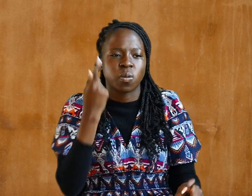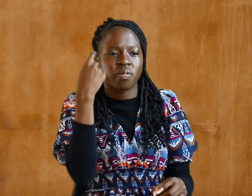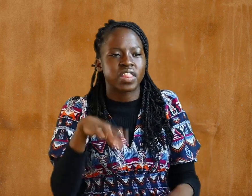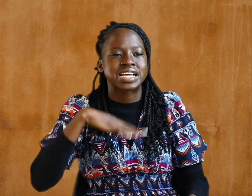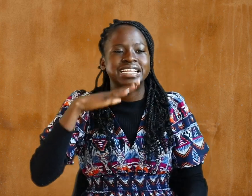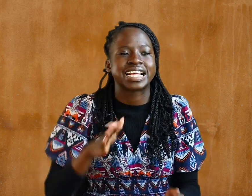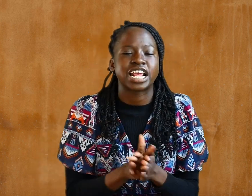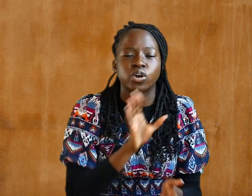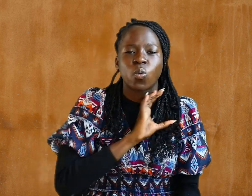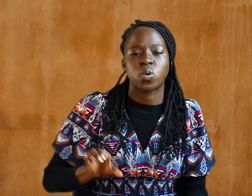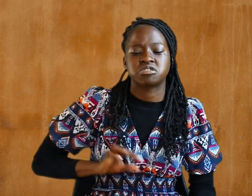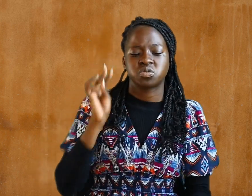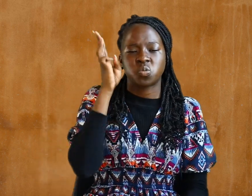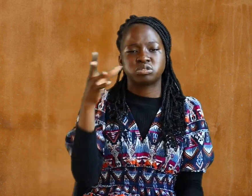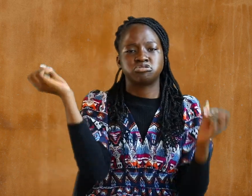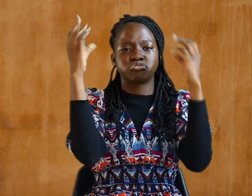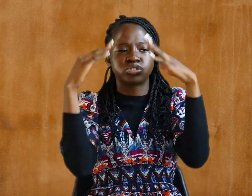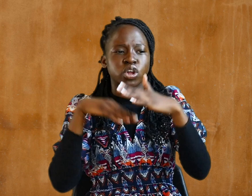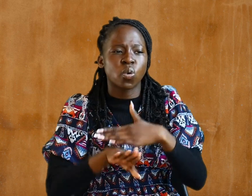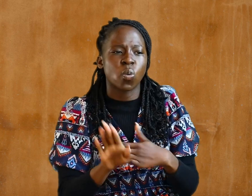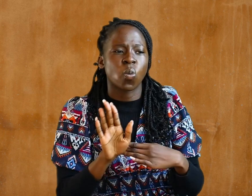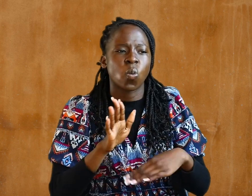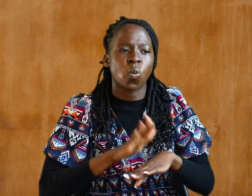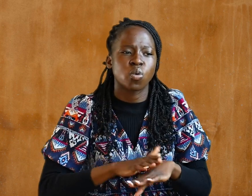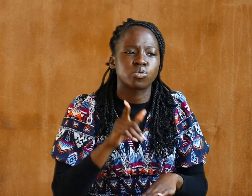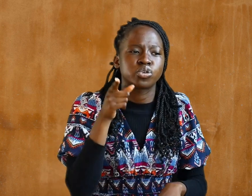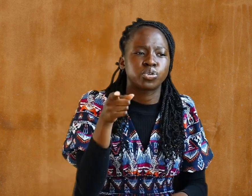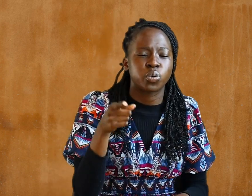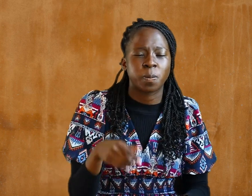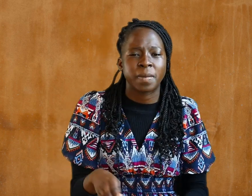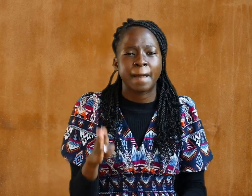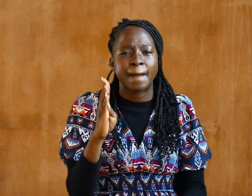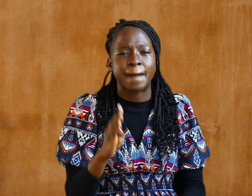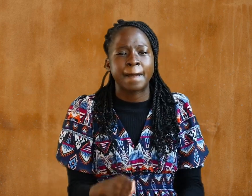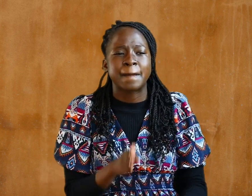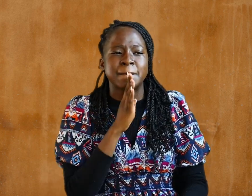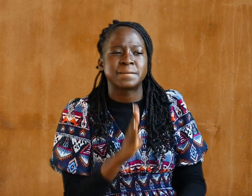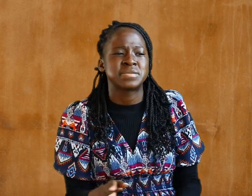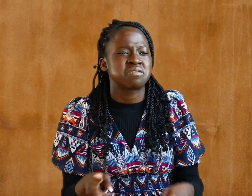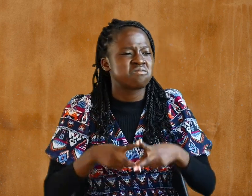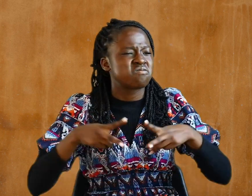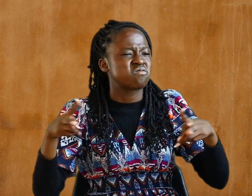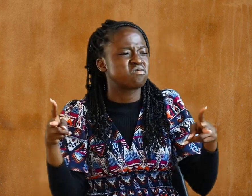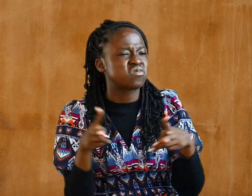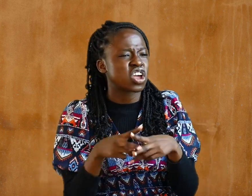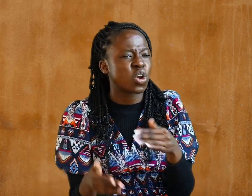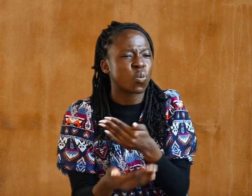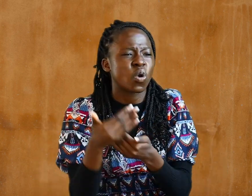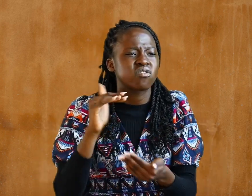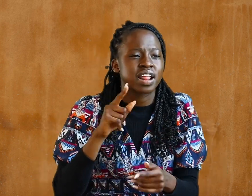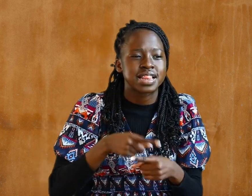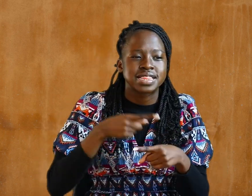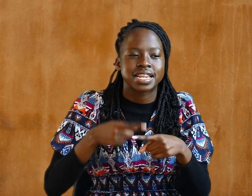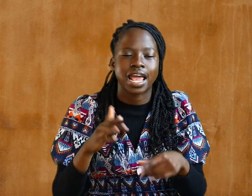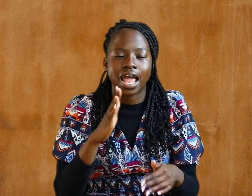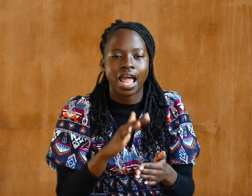Be very careful, then, how you live, not as unwise, but as